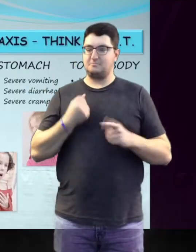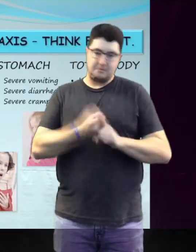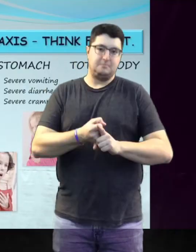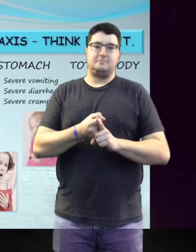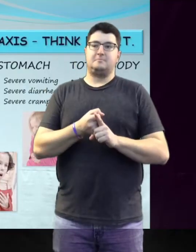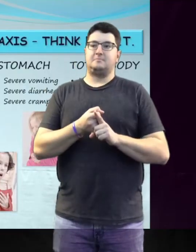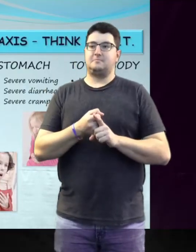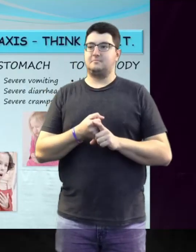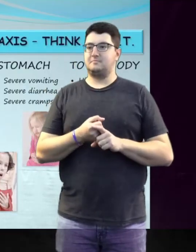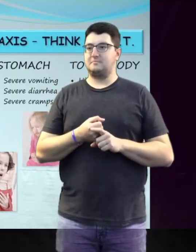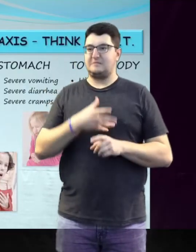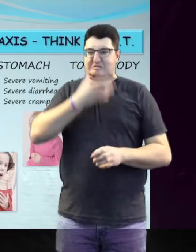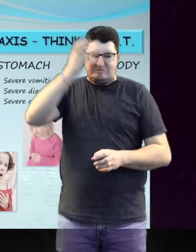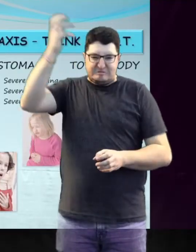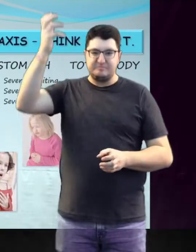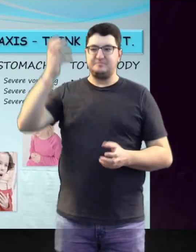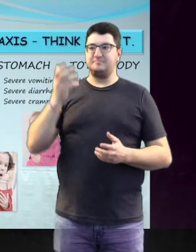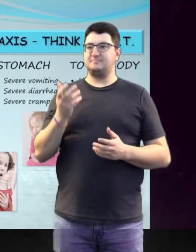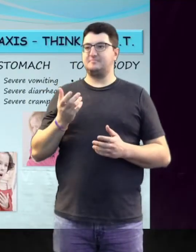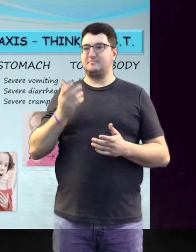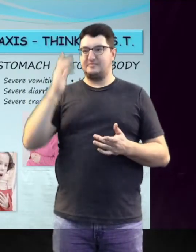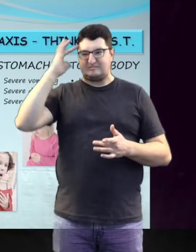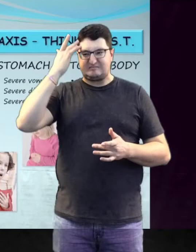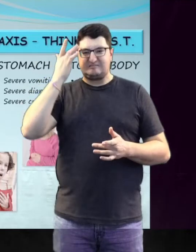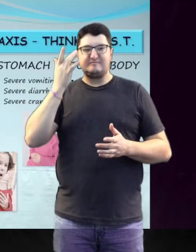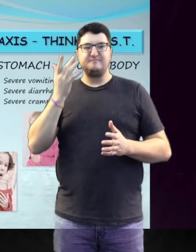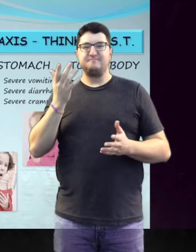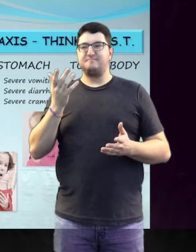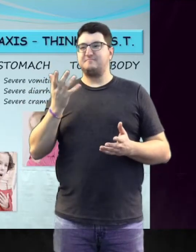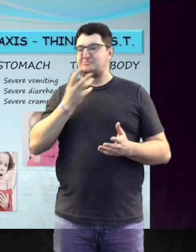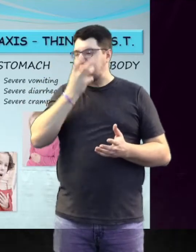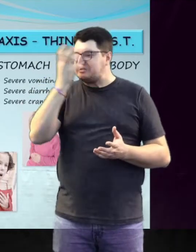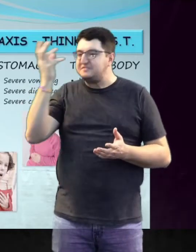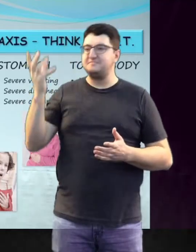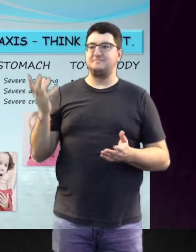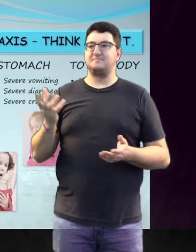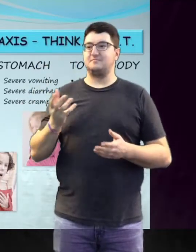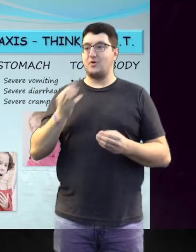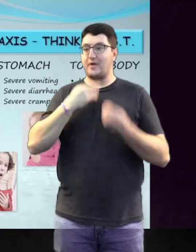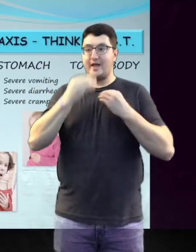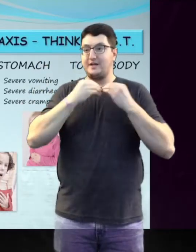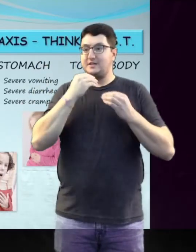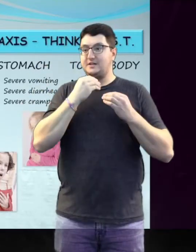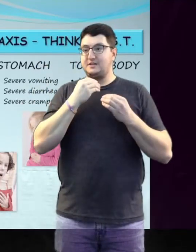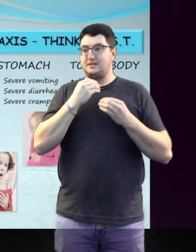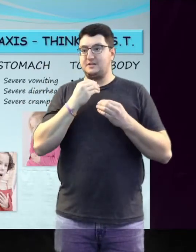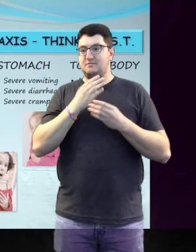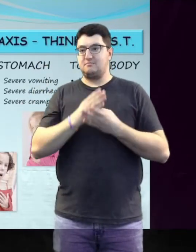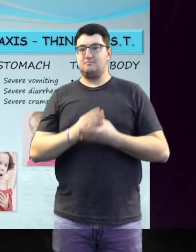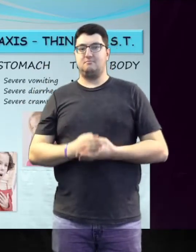screaming, appearing very agitated, or stop eating in the midst of eating well.